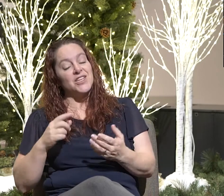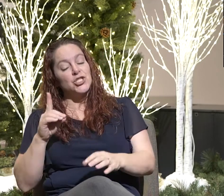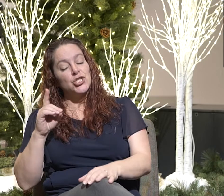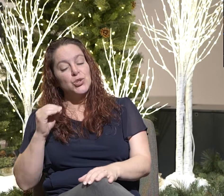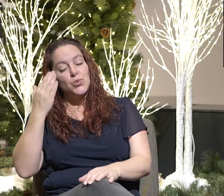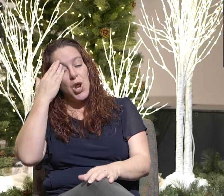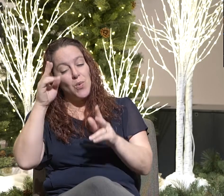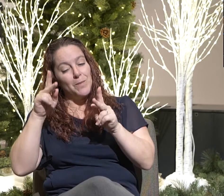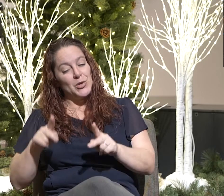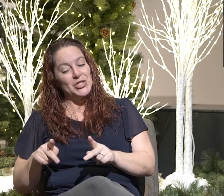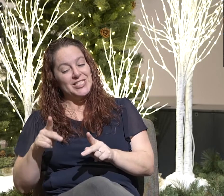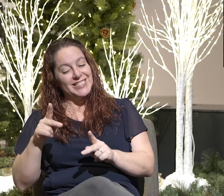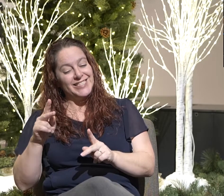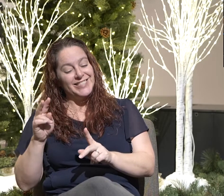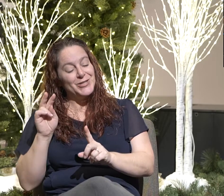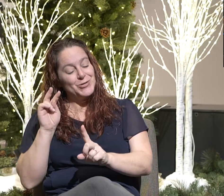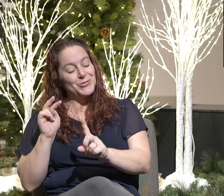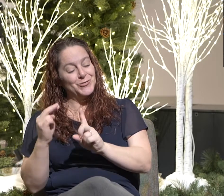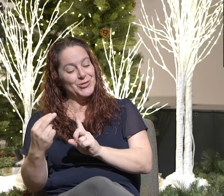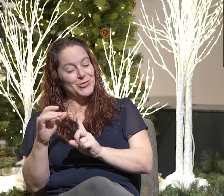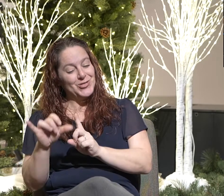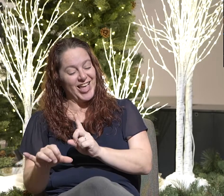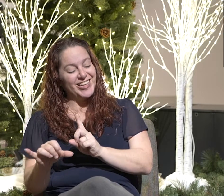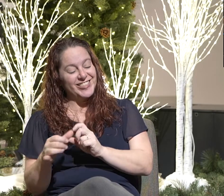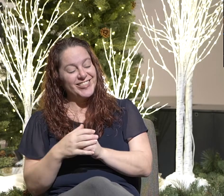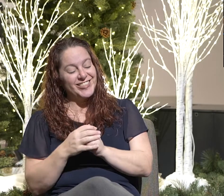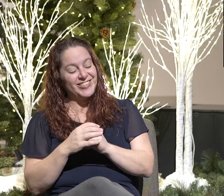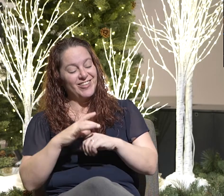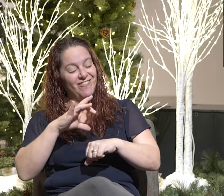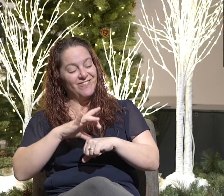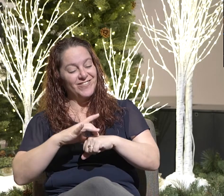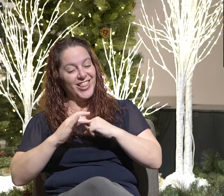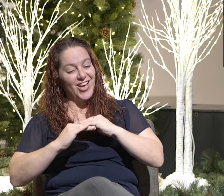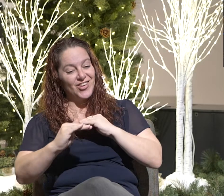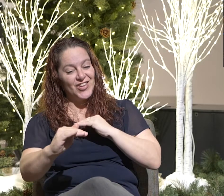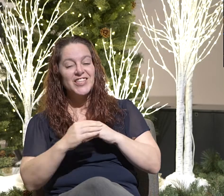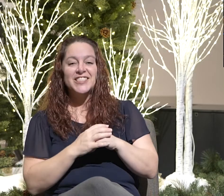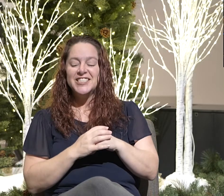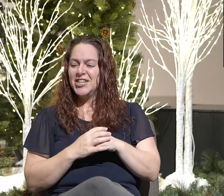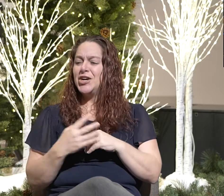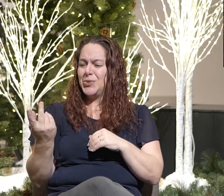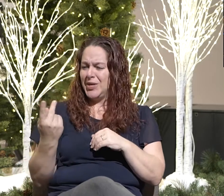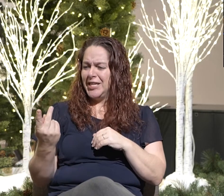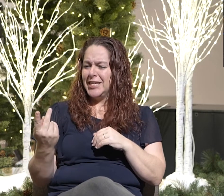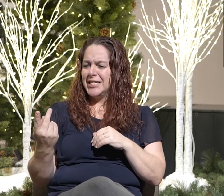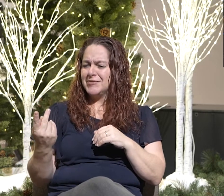who is. I choose to not talk to them about it because it's kind of, agree to disagree.